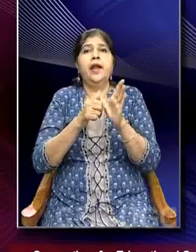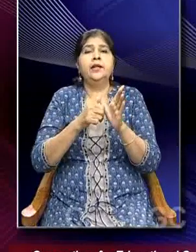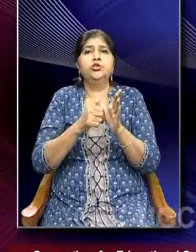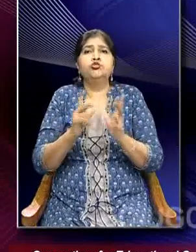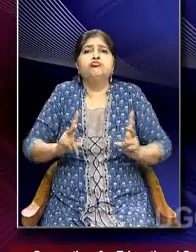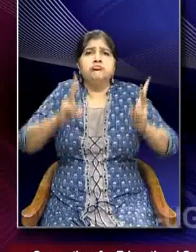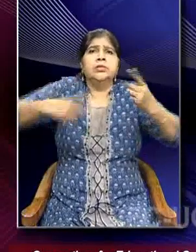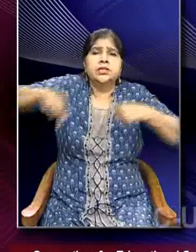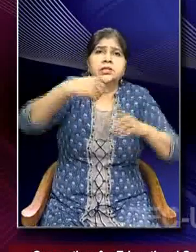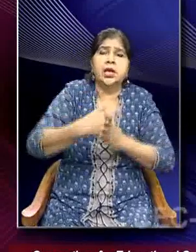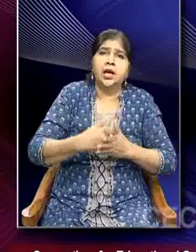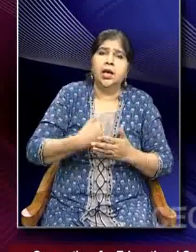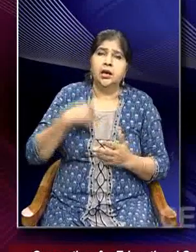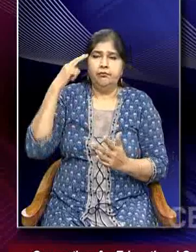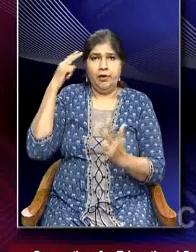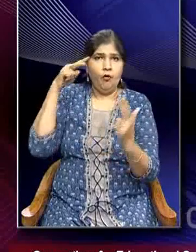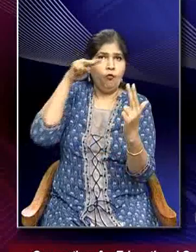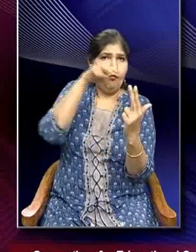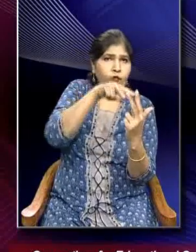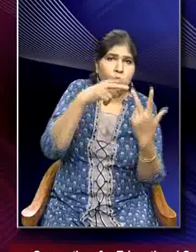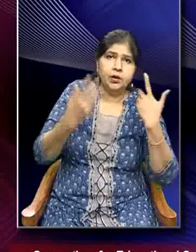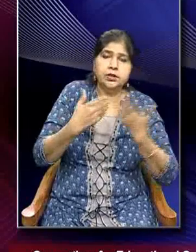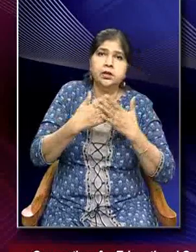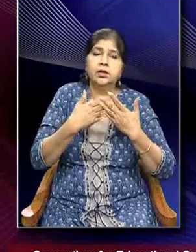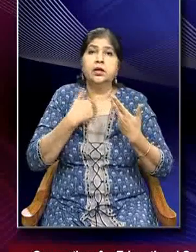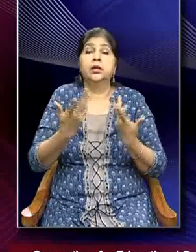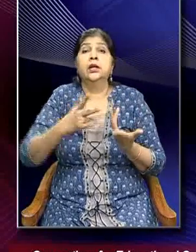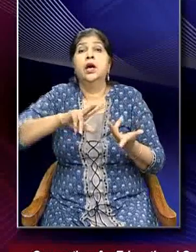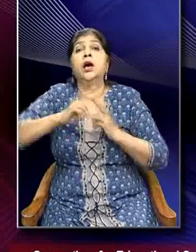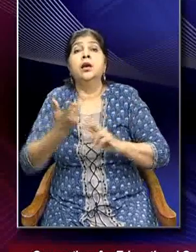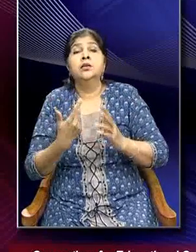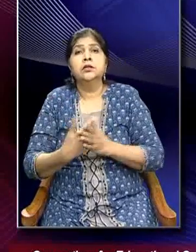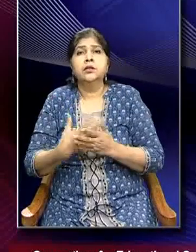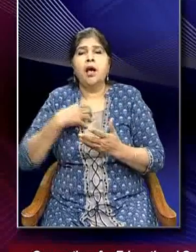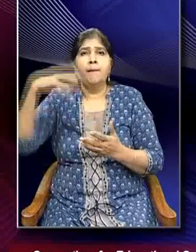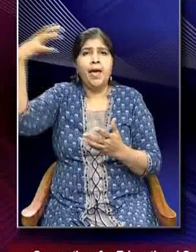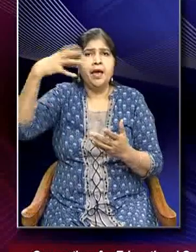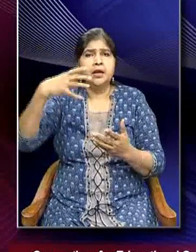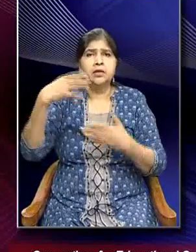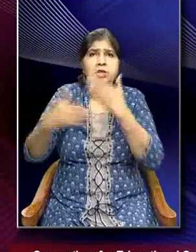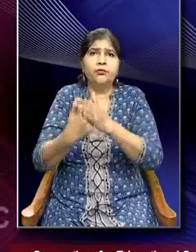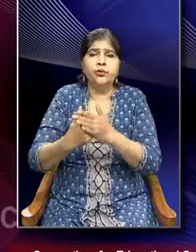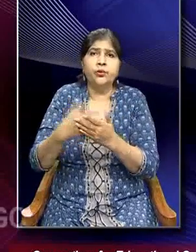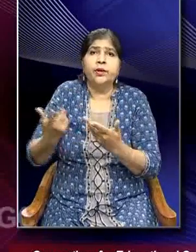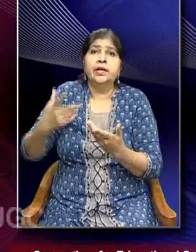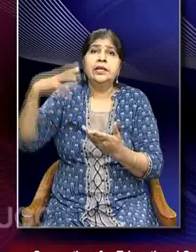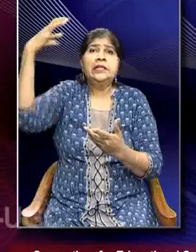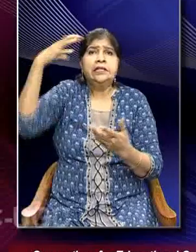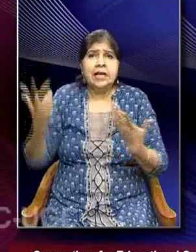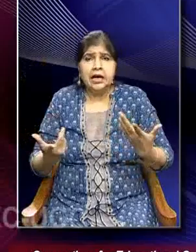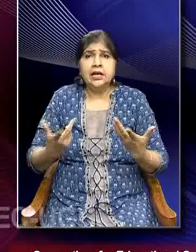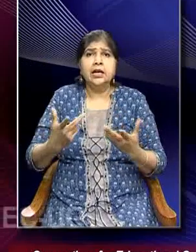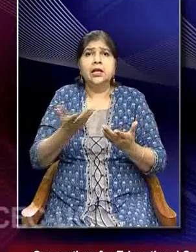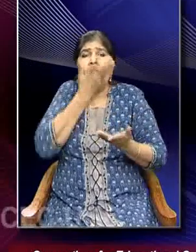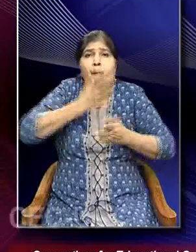climate change, we focus on that is the output of energy from the sun, the